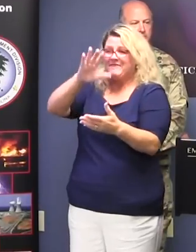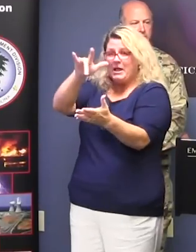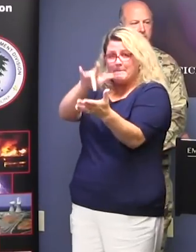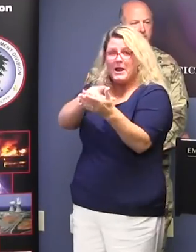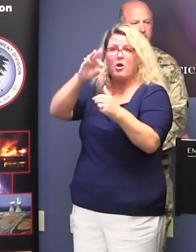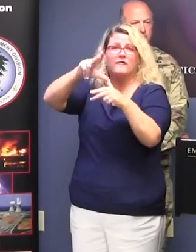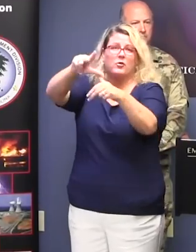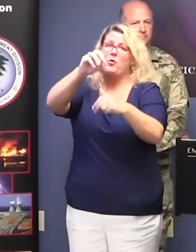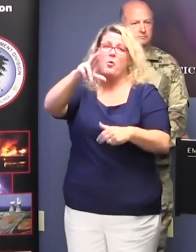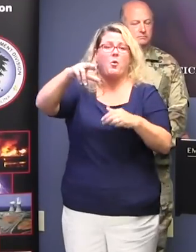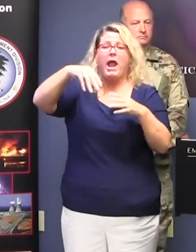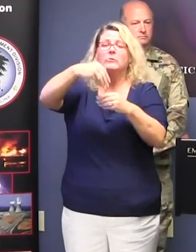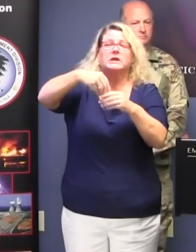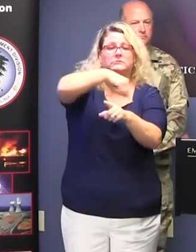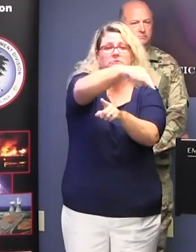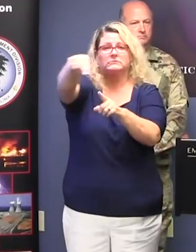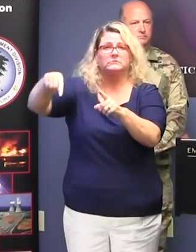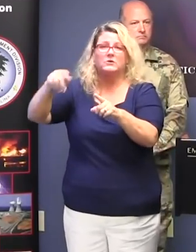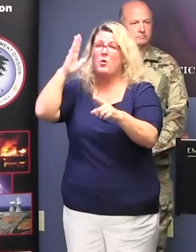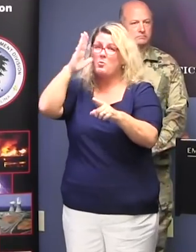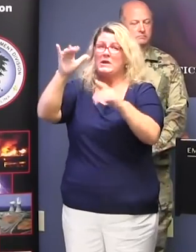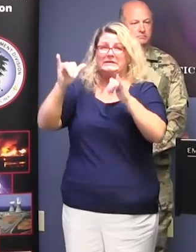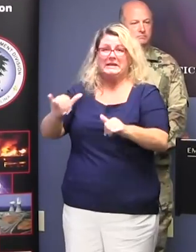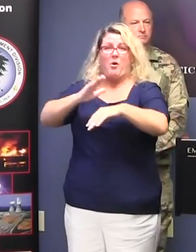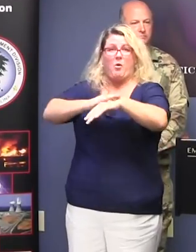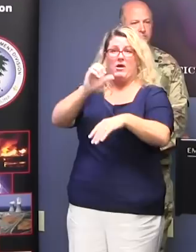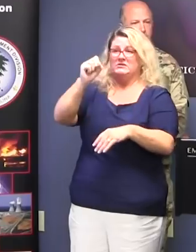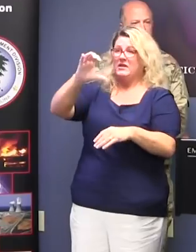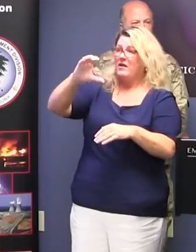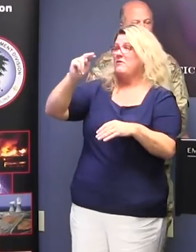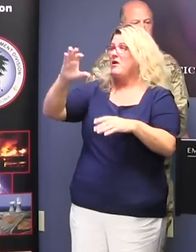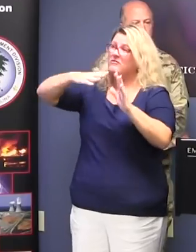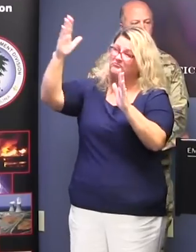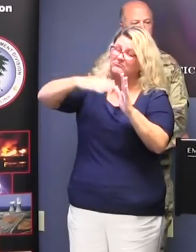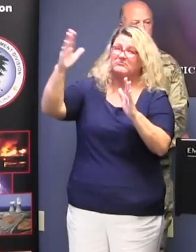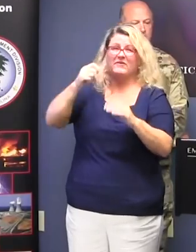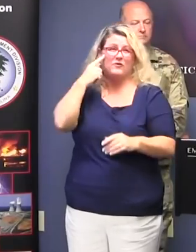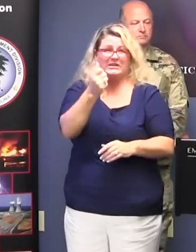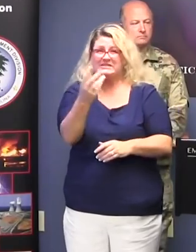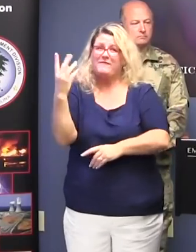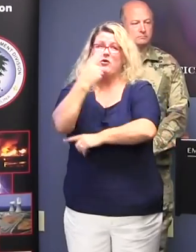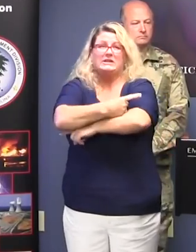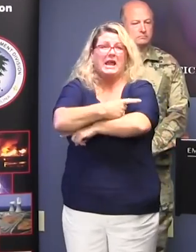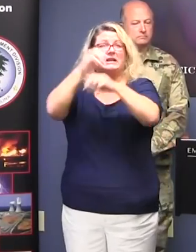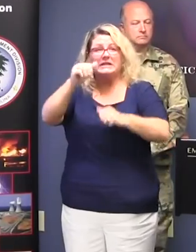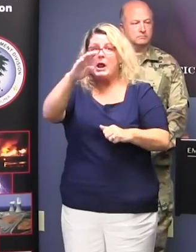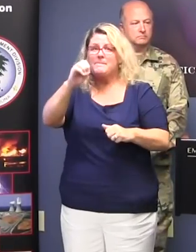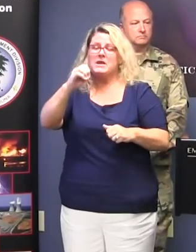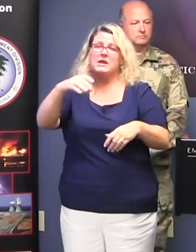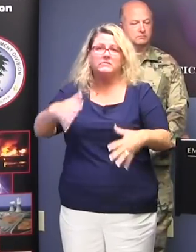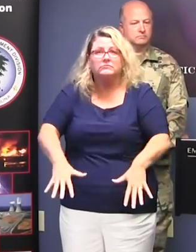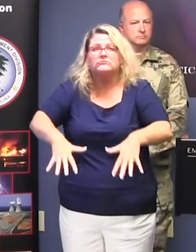over the Carolinas and Mid-Atlantic region for at least several days after making landfall, and could result in significant flash flooding